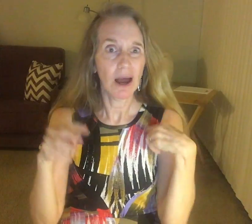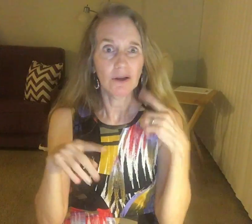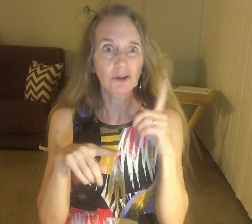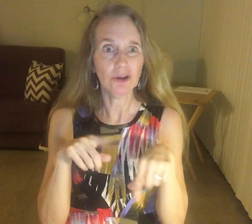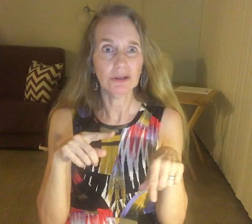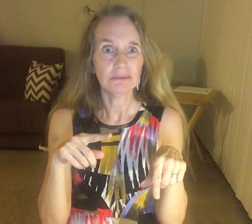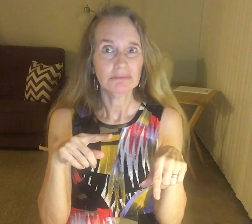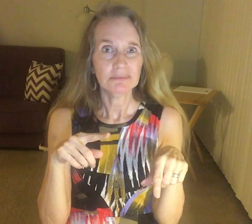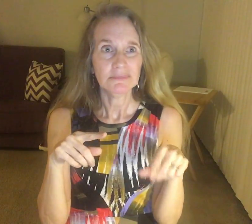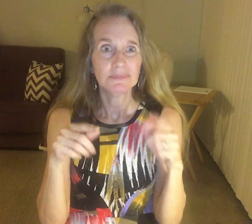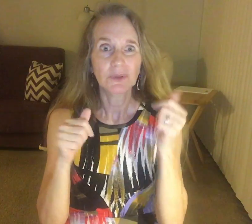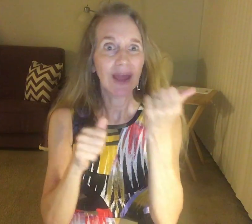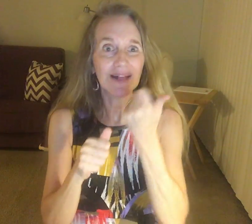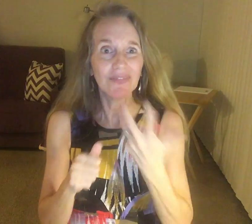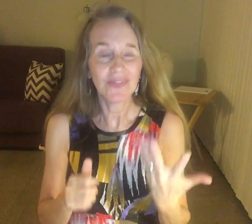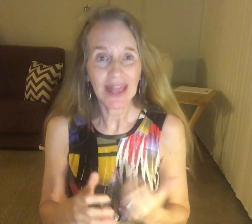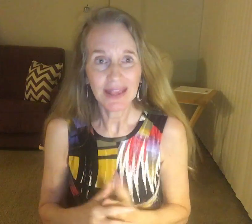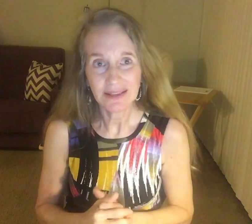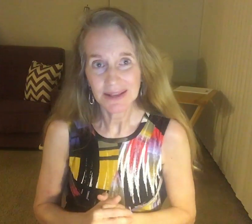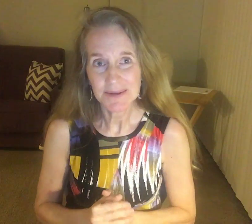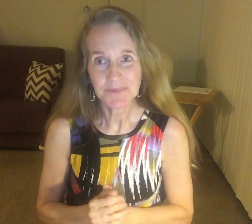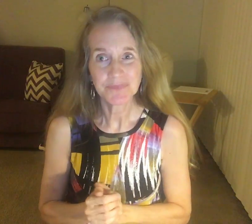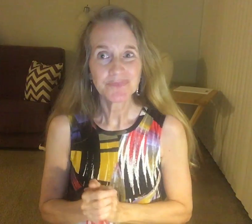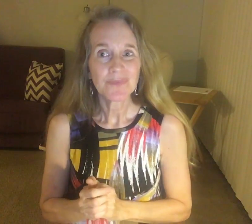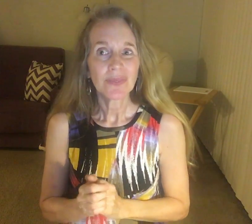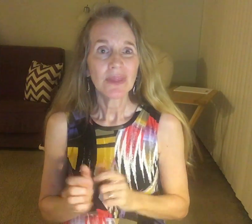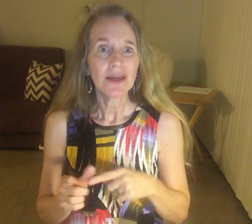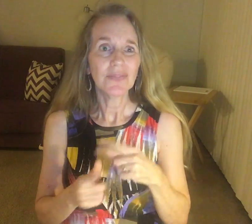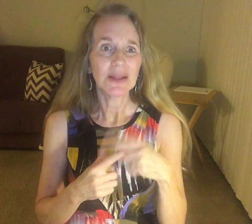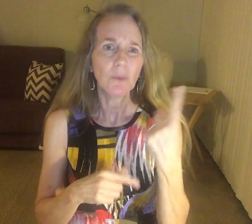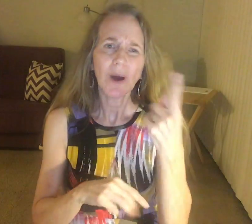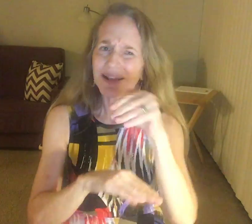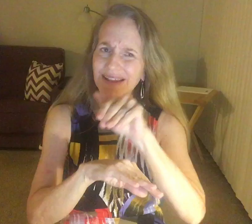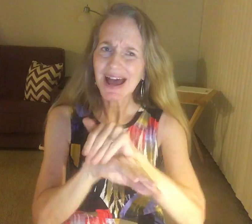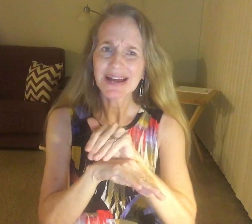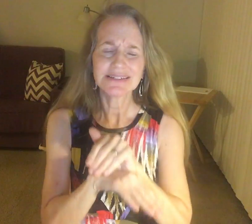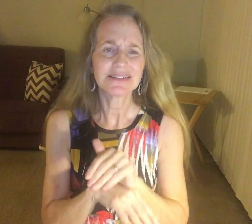couldn't do anything. And then one night,